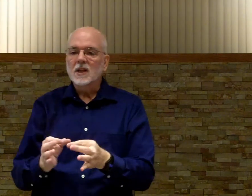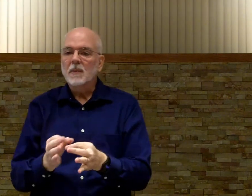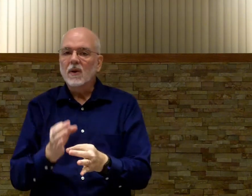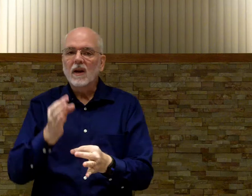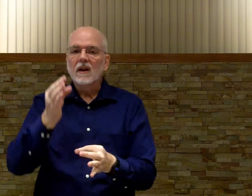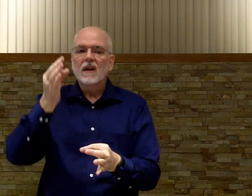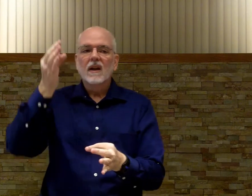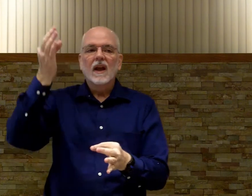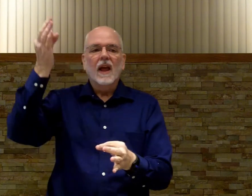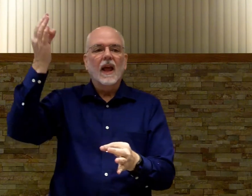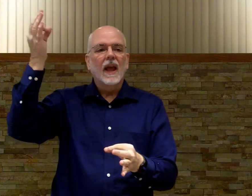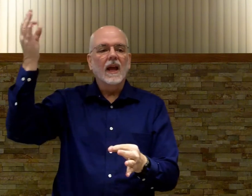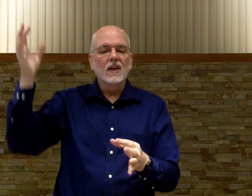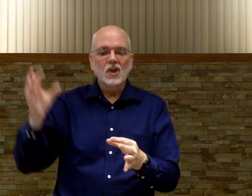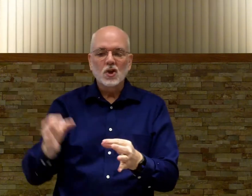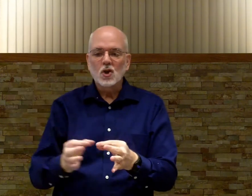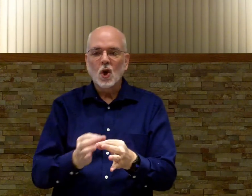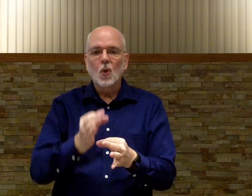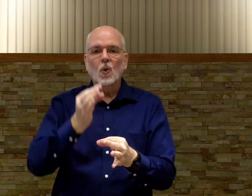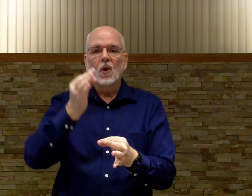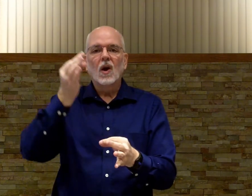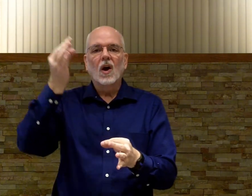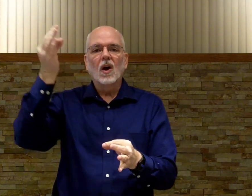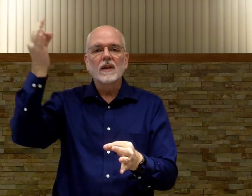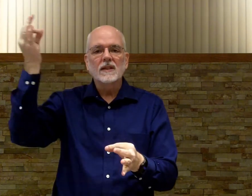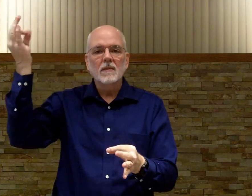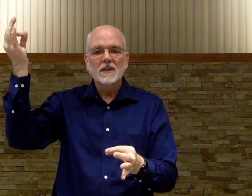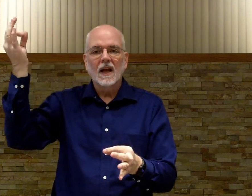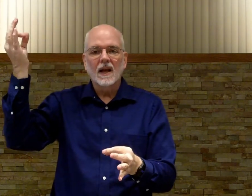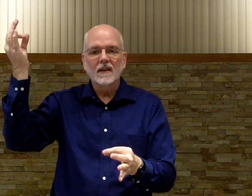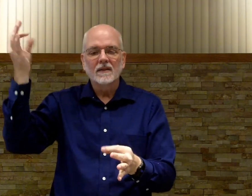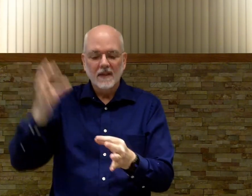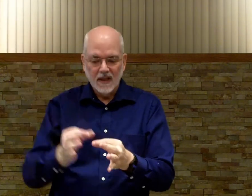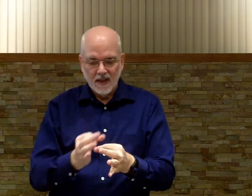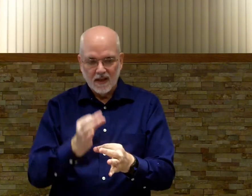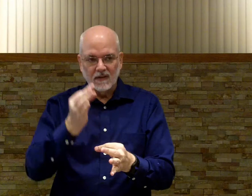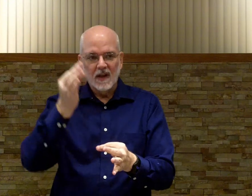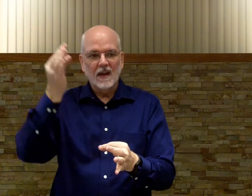spirit and soul are the same sign okay